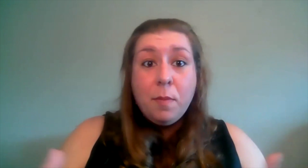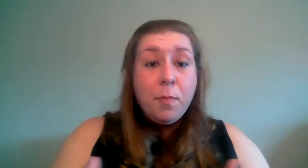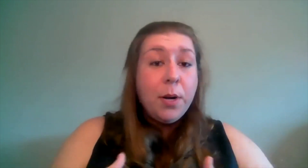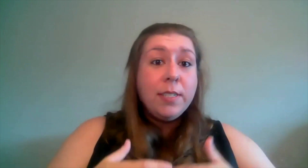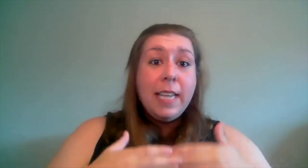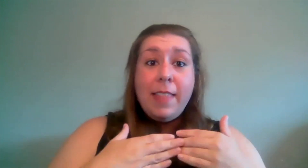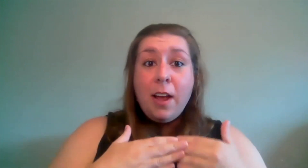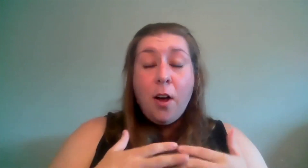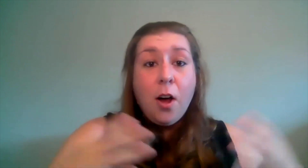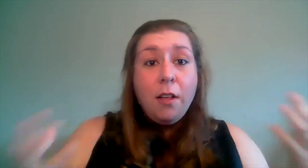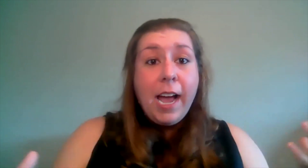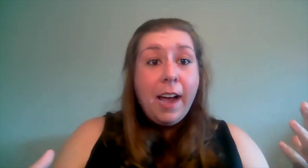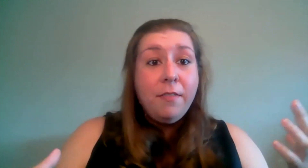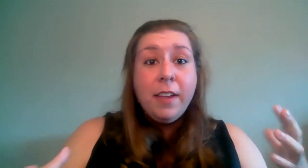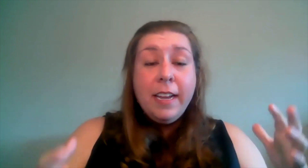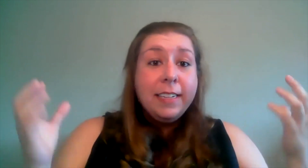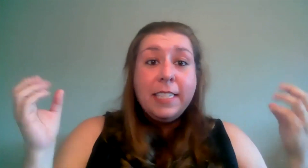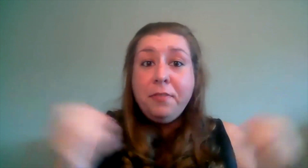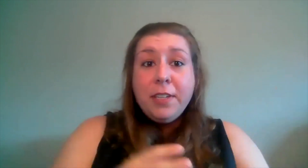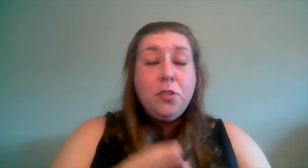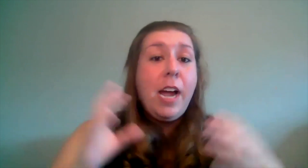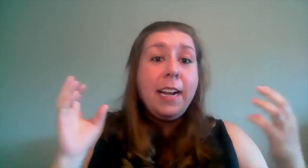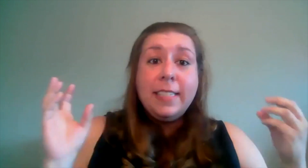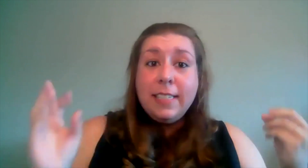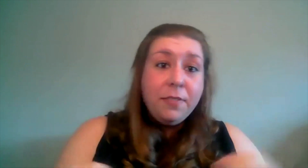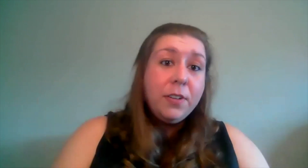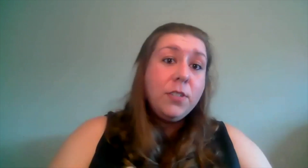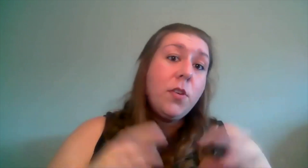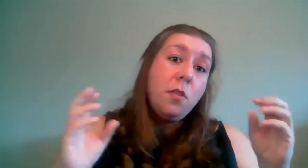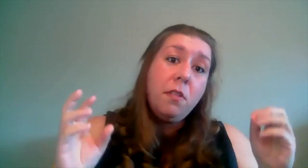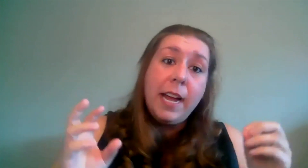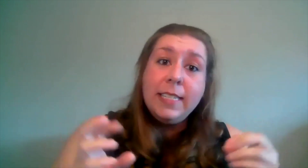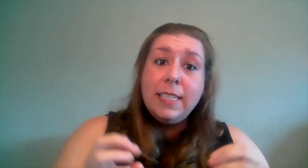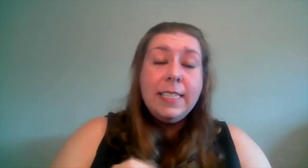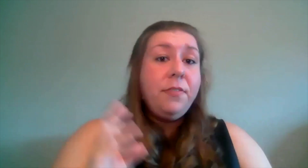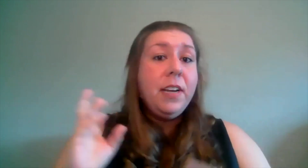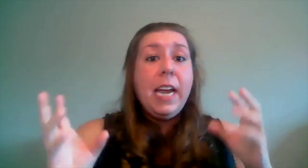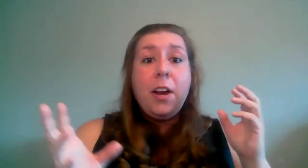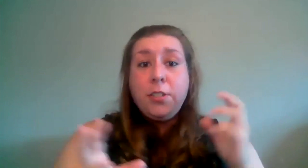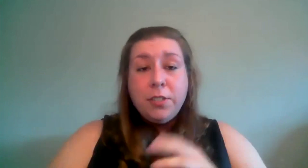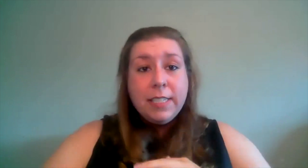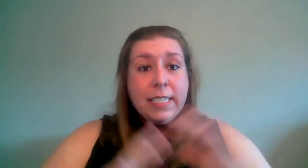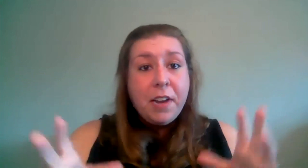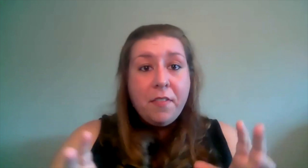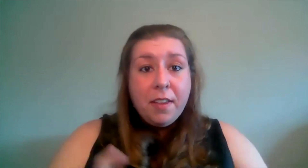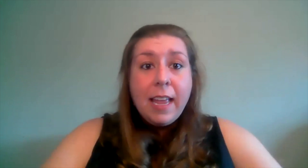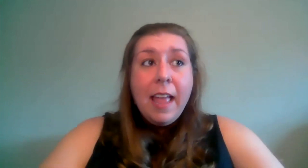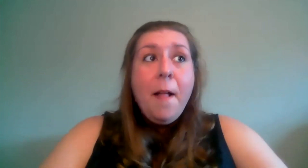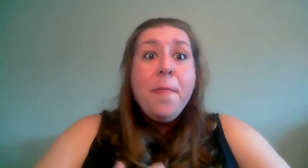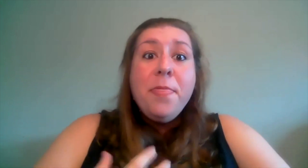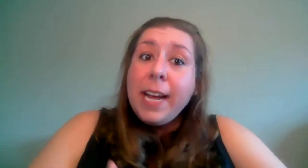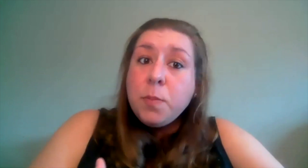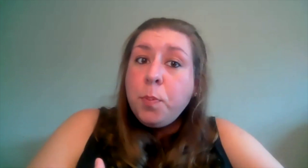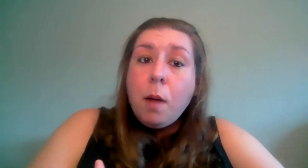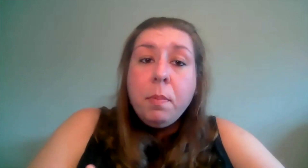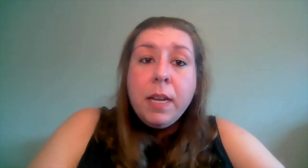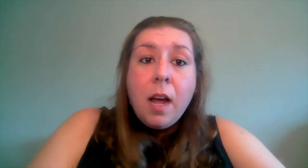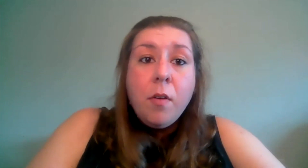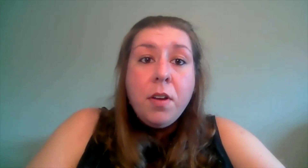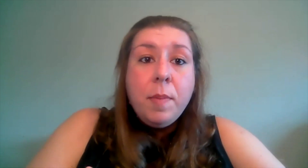members and they all have different tracks and different solo lines and different characters and different everything that's probably not going to